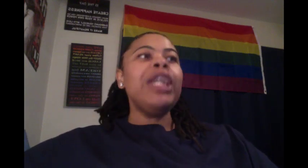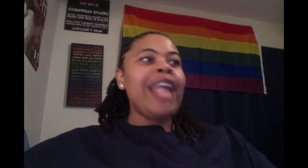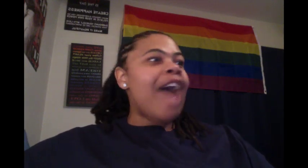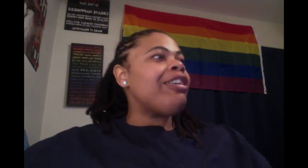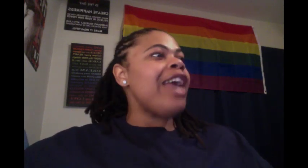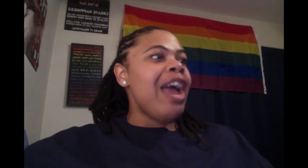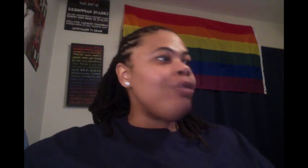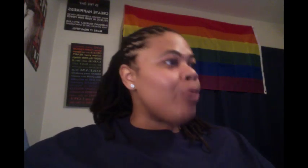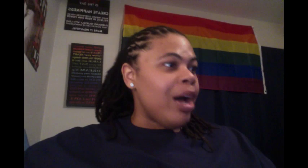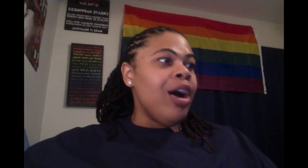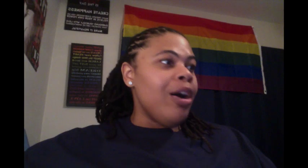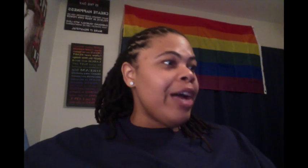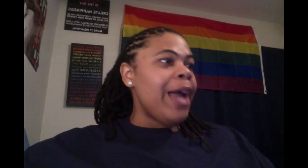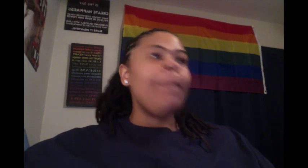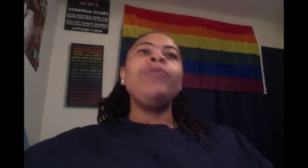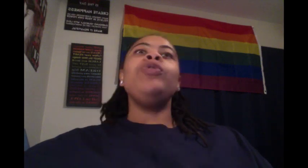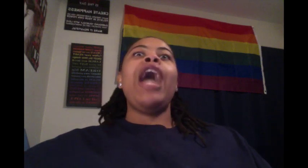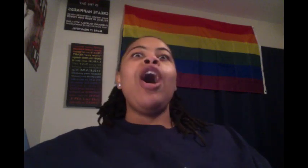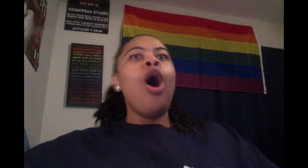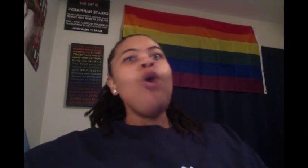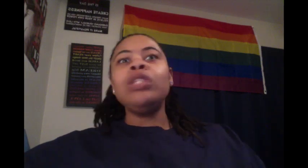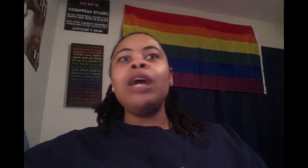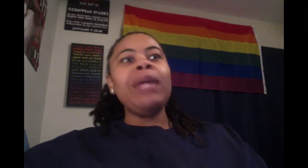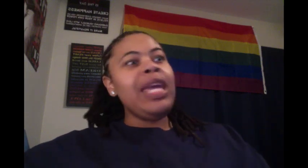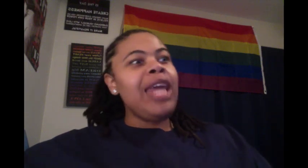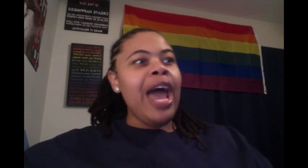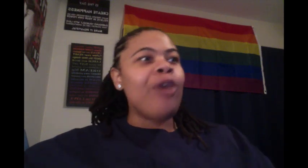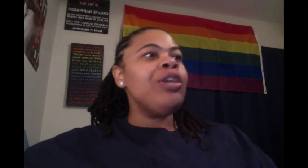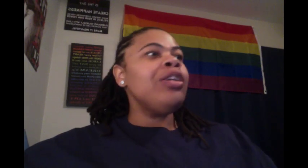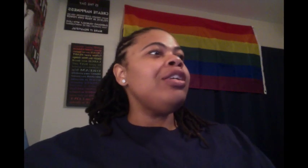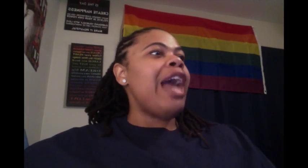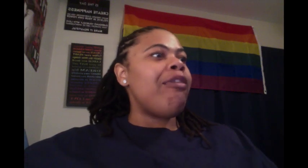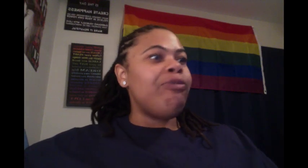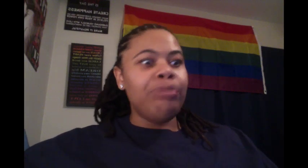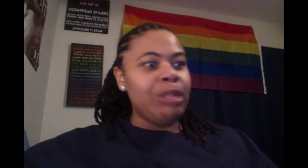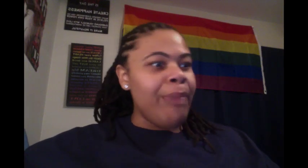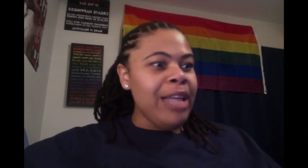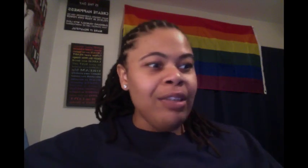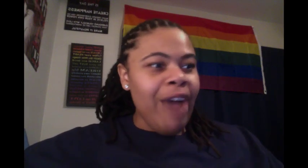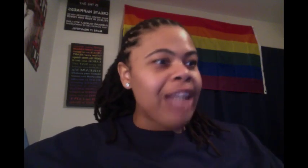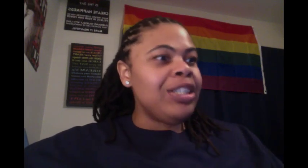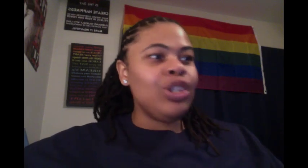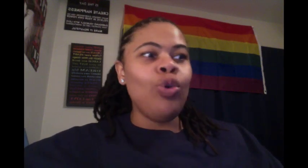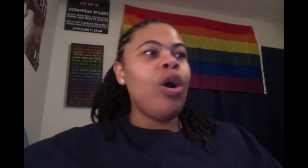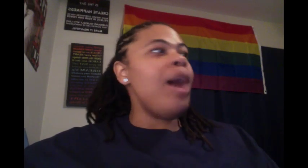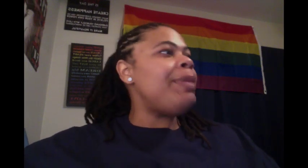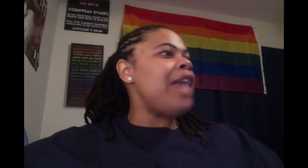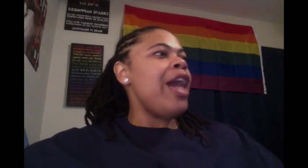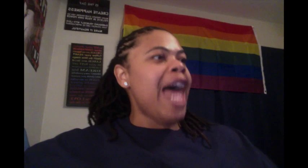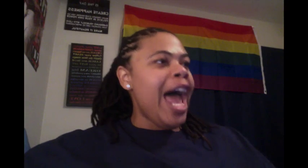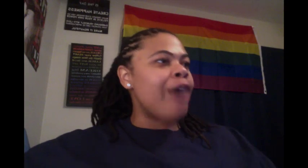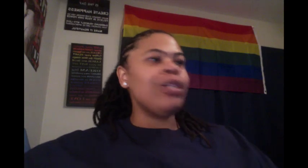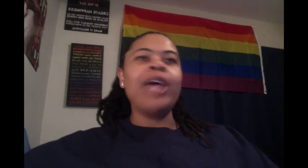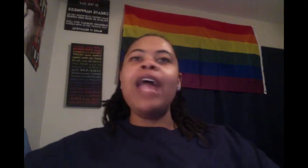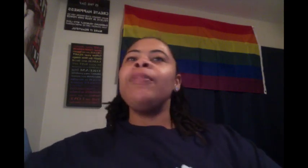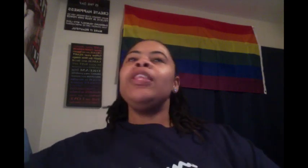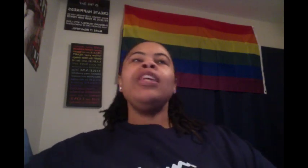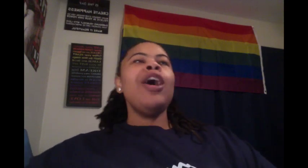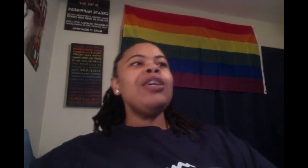Wreaking havoc everywhere. Okay? You got hoes coming in and out. You got domestic violence just going up and down the aisles. Okay? You know? It's